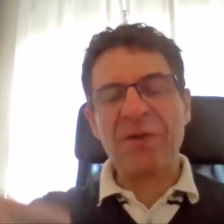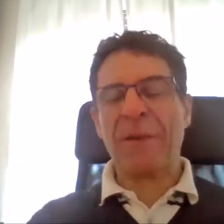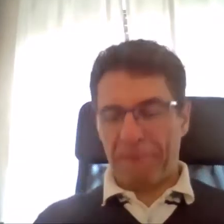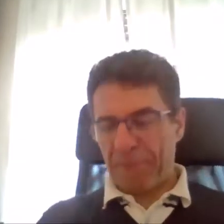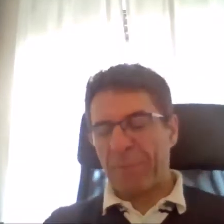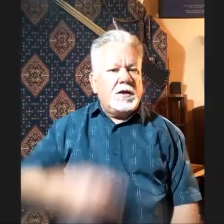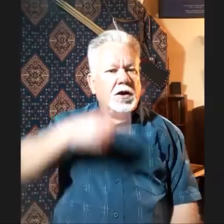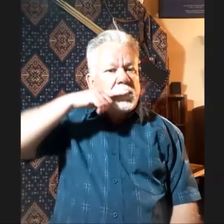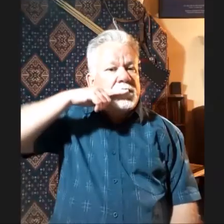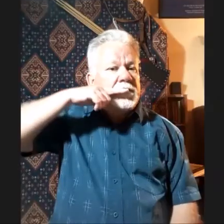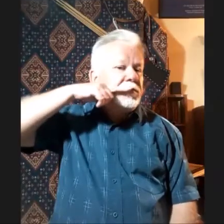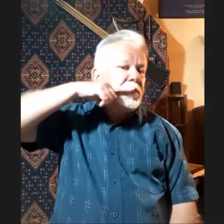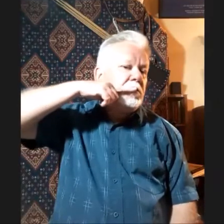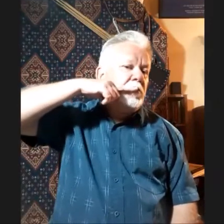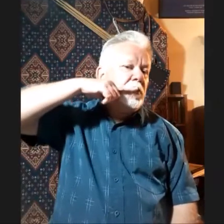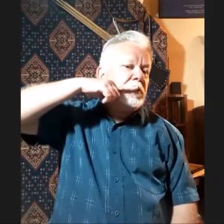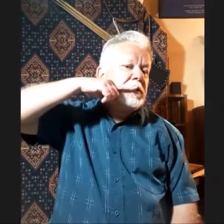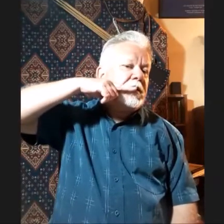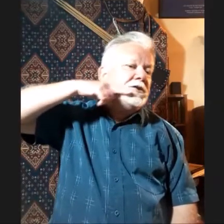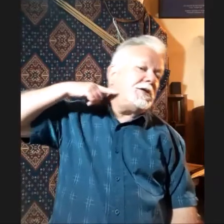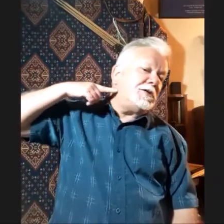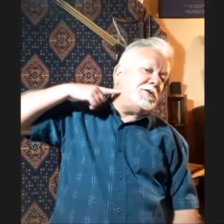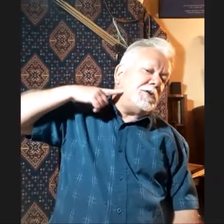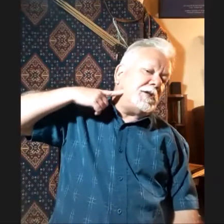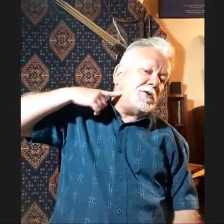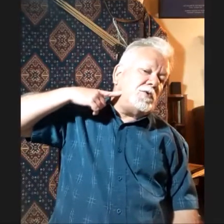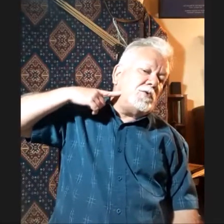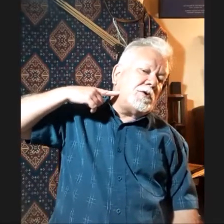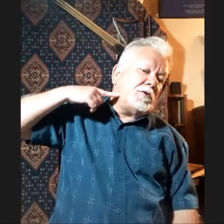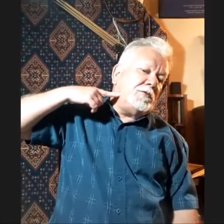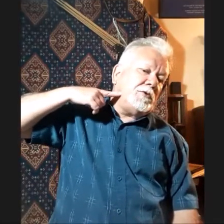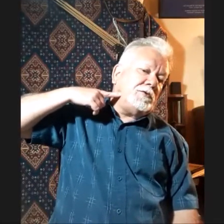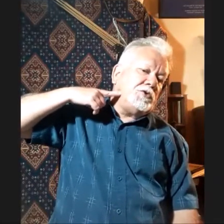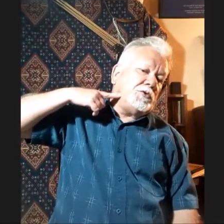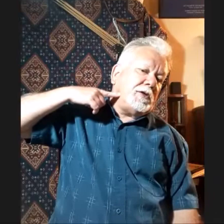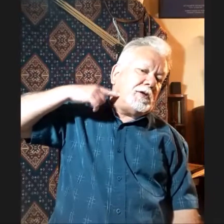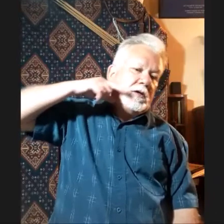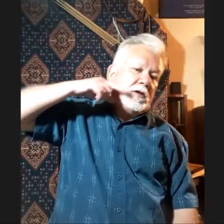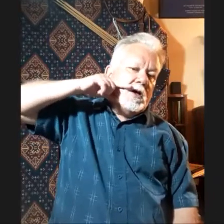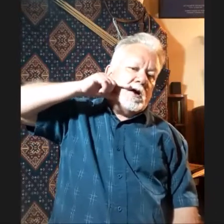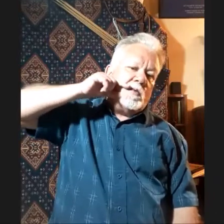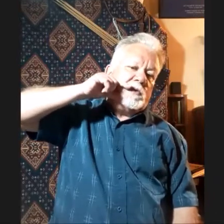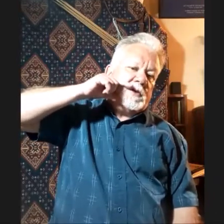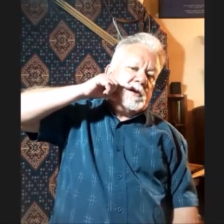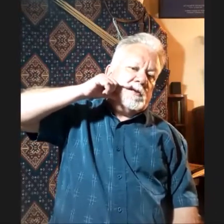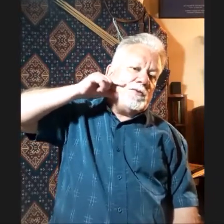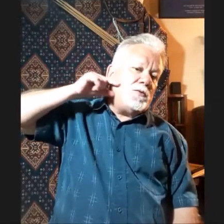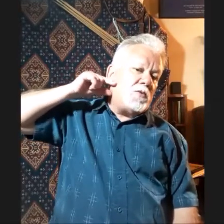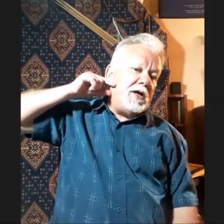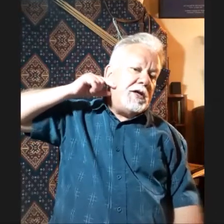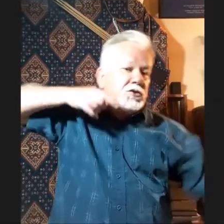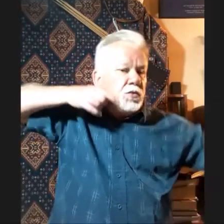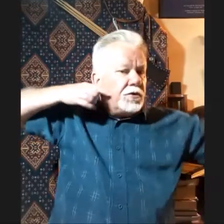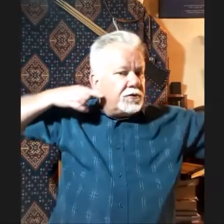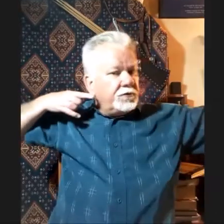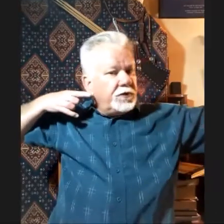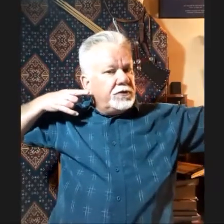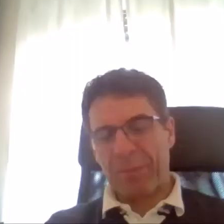Okay. Yeah. would say from Borutkesh down to, you know, the corner of your jaw there, I would say there was a range where it's effective. Do you